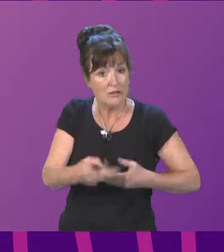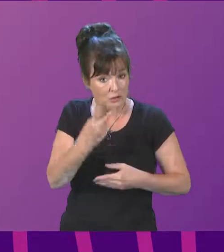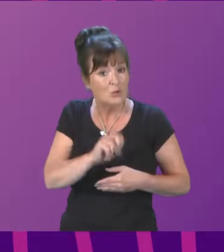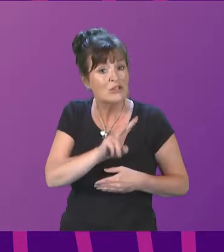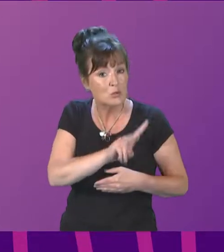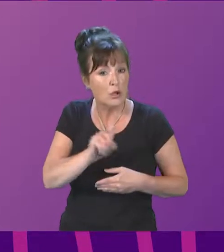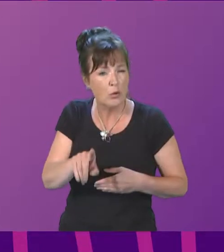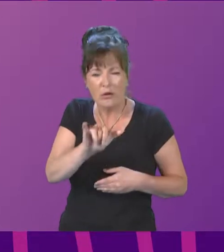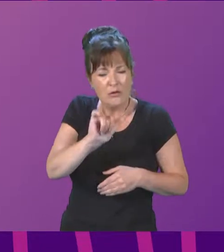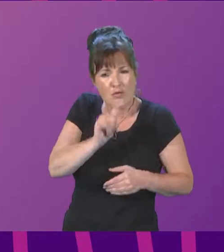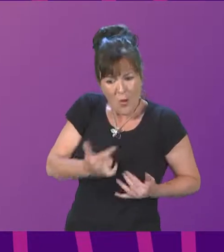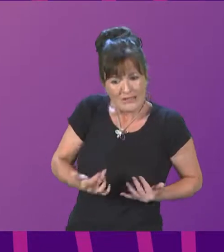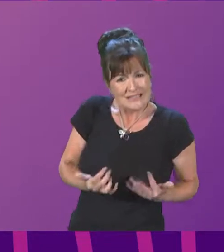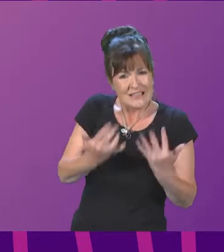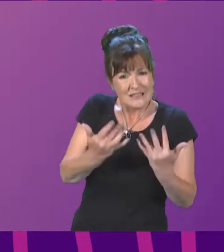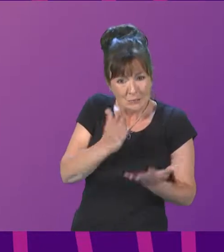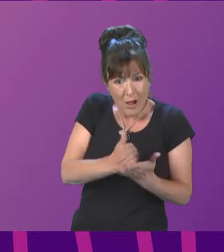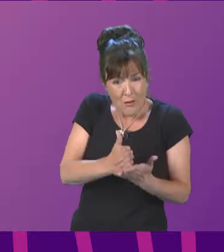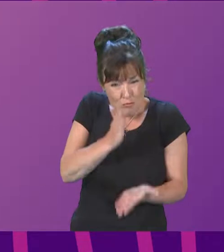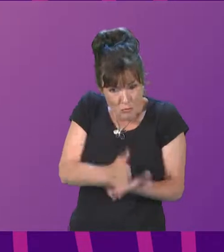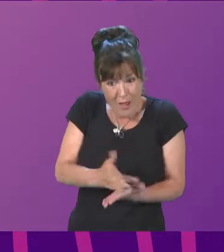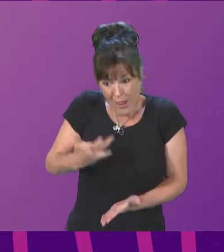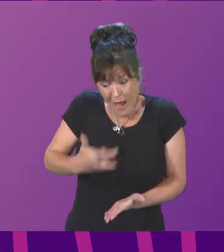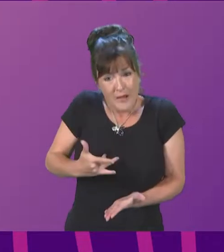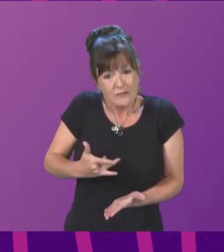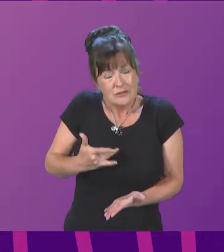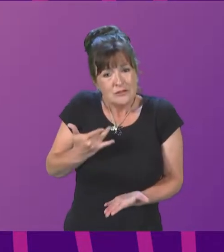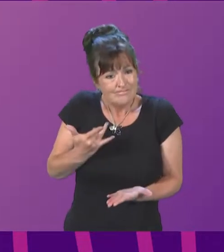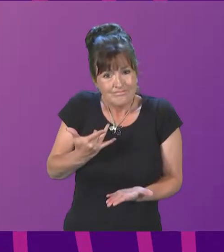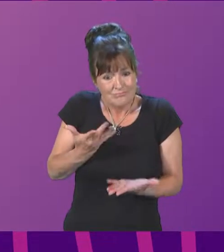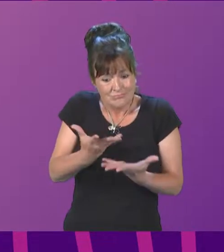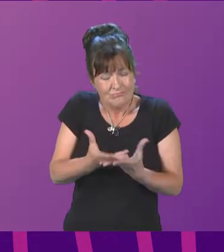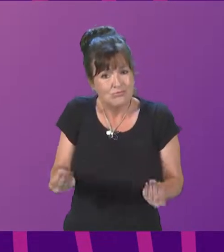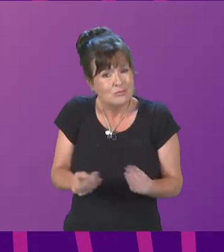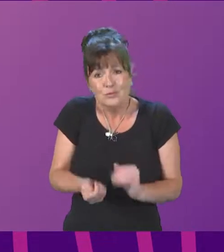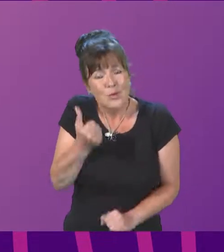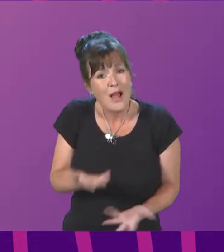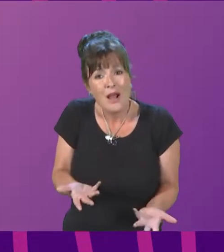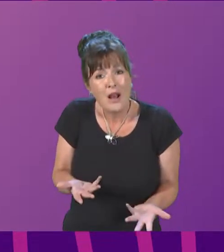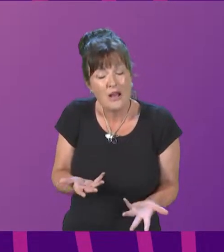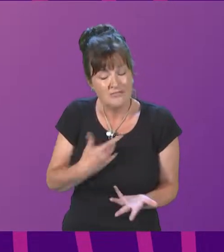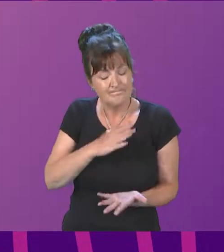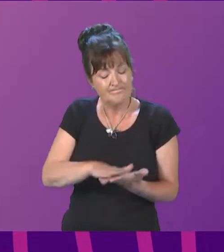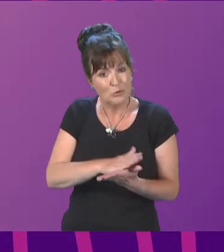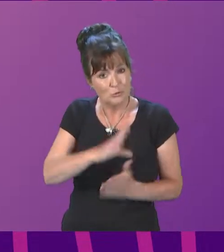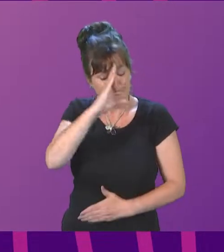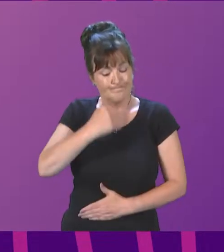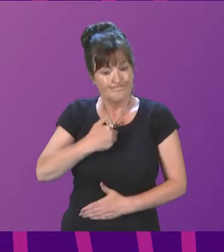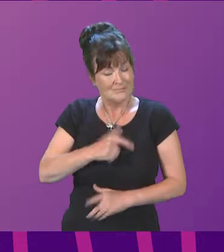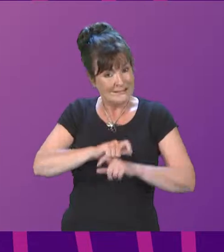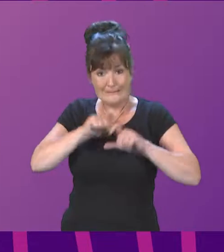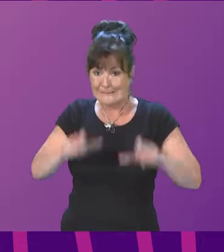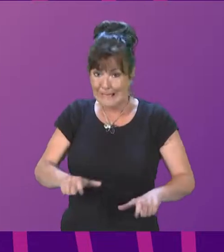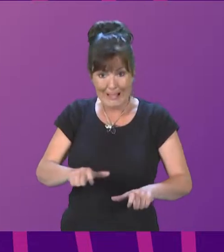statistics but lives that ended far too soon and each one underlining that we are still in the midst of a public health